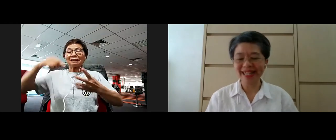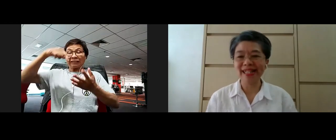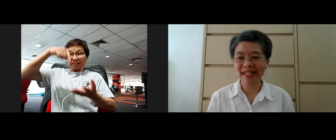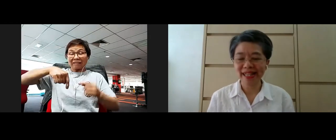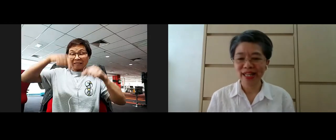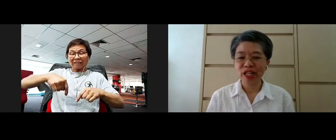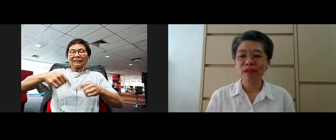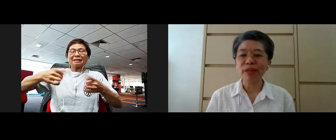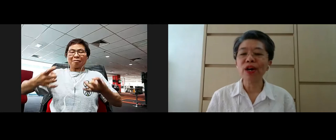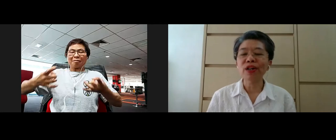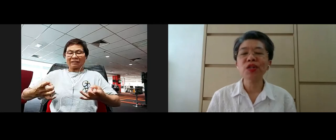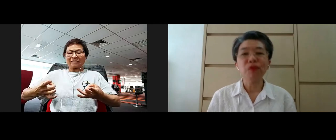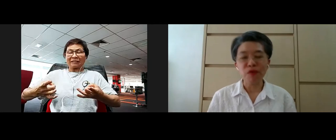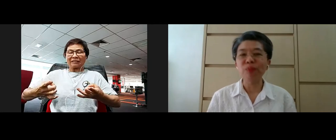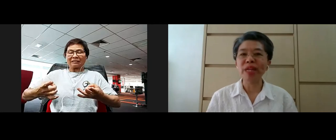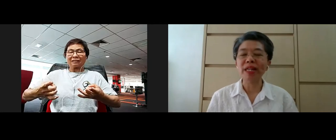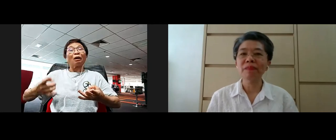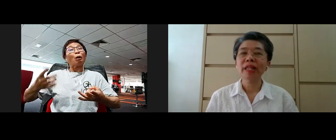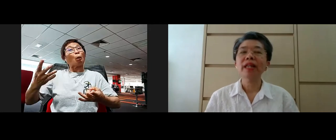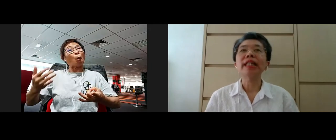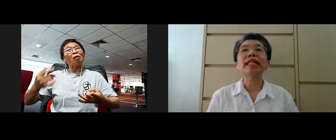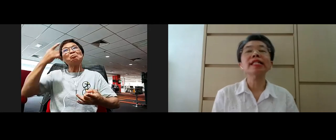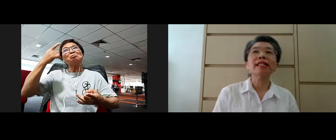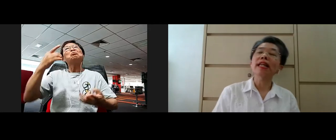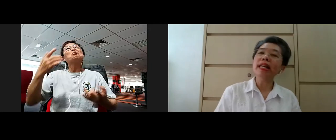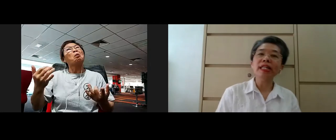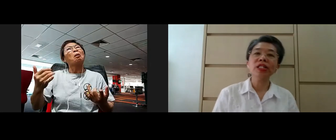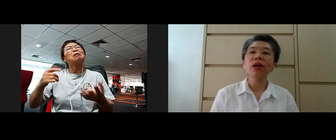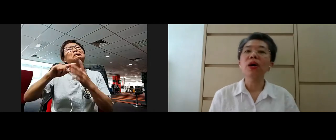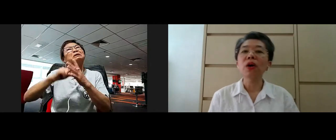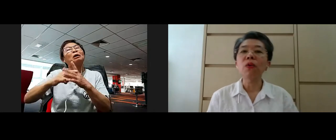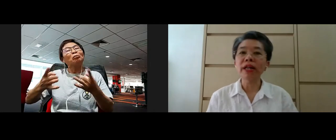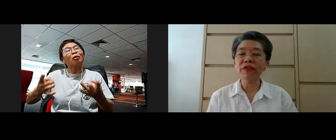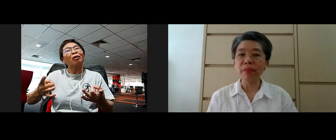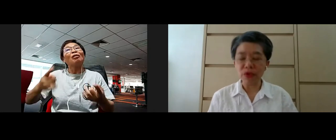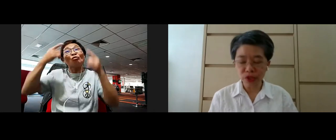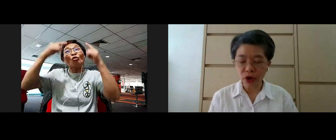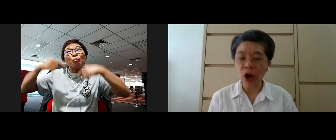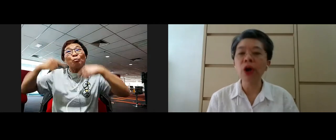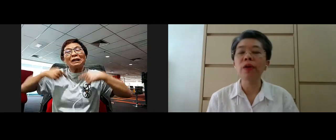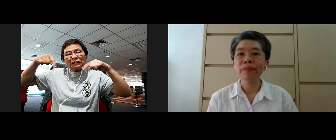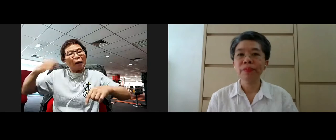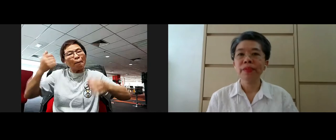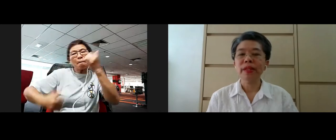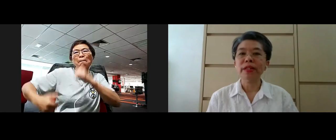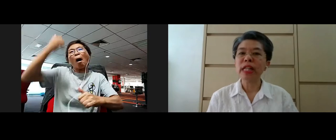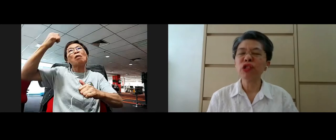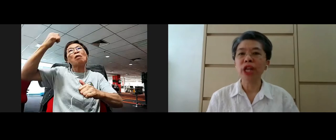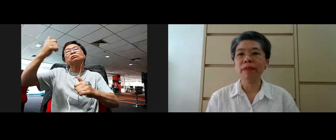practice because for me this is one of the most core